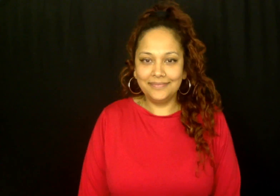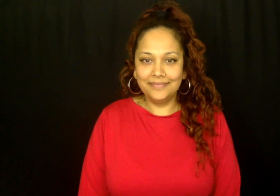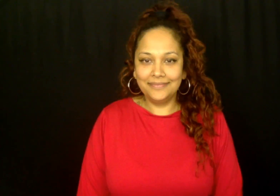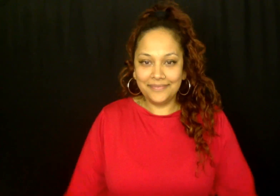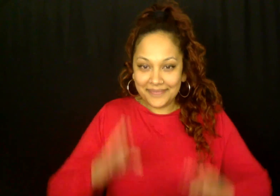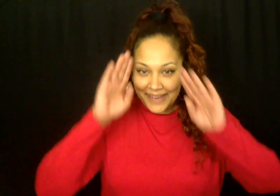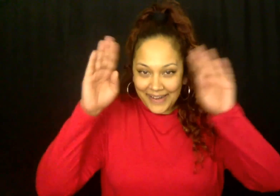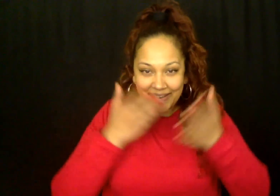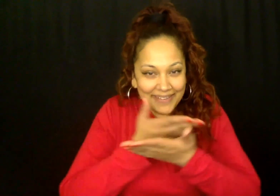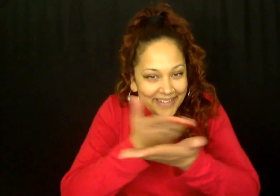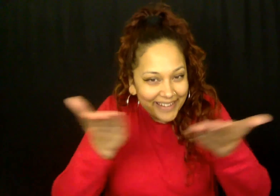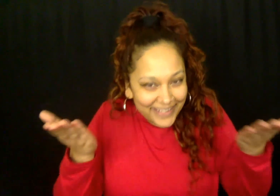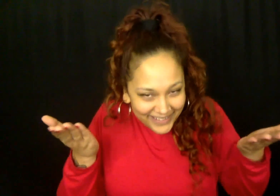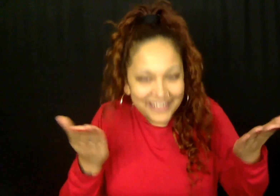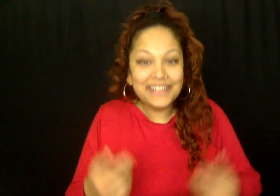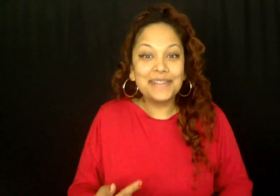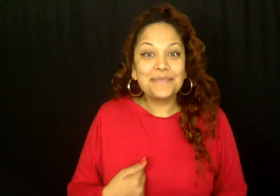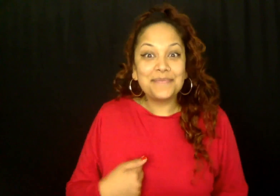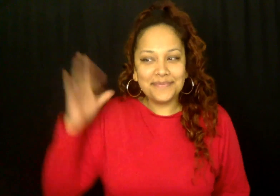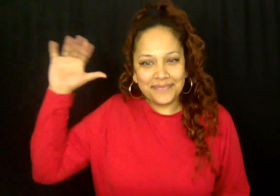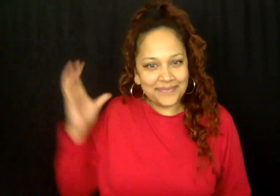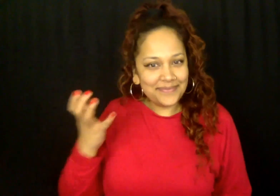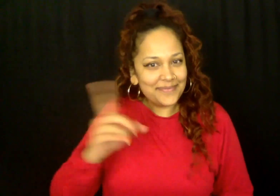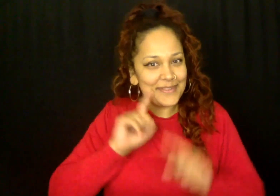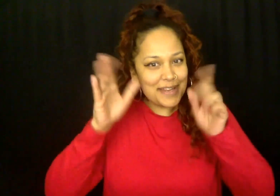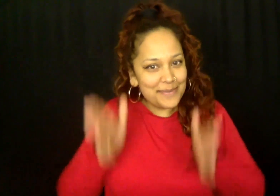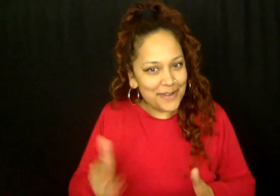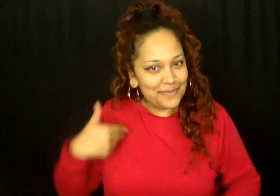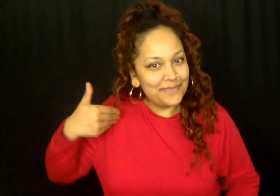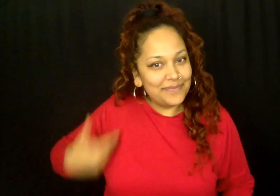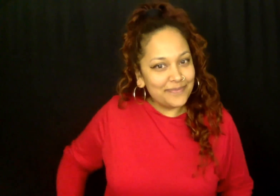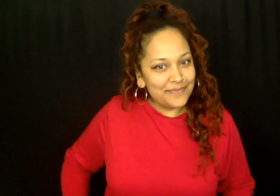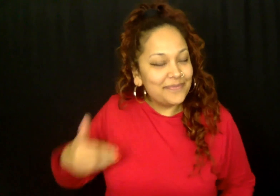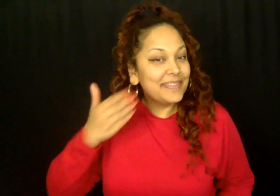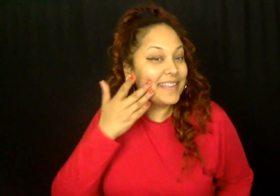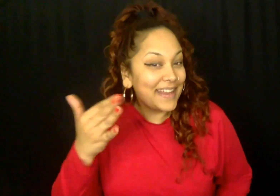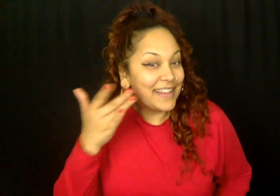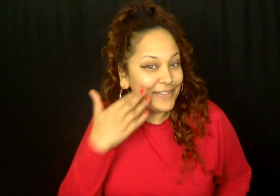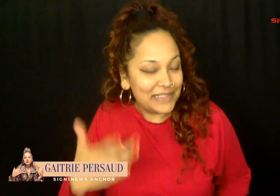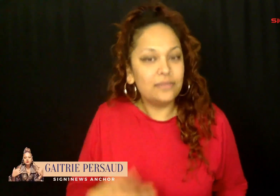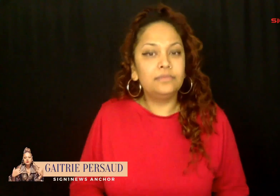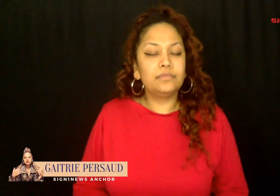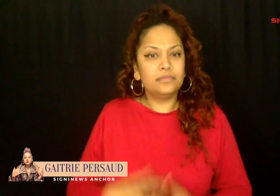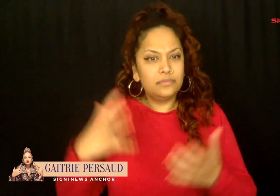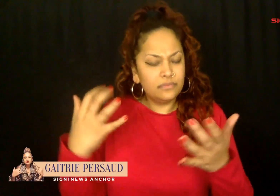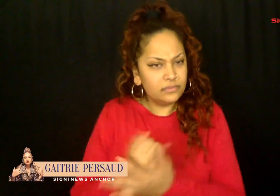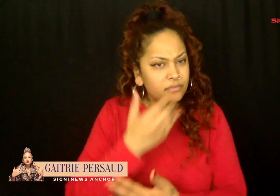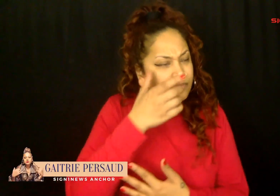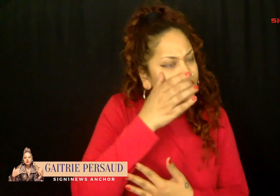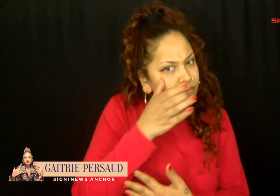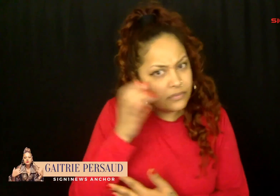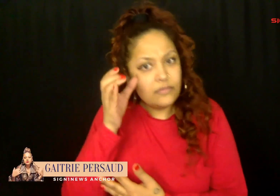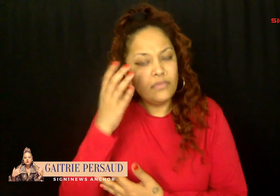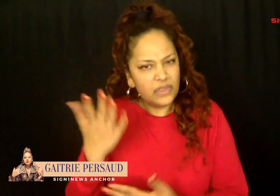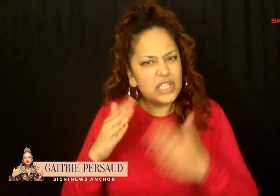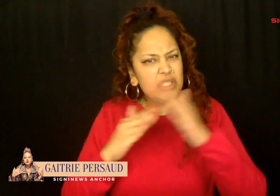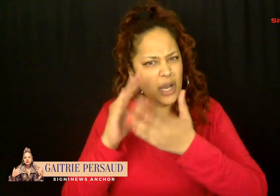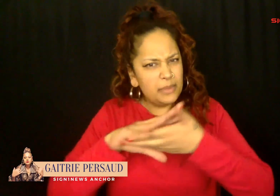Hello everyone. I'm Signed One News anchor Gaytree Persaud. Here's a quick look at the top trending